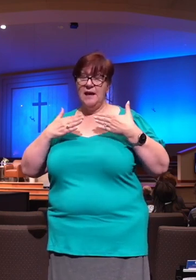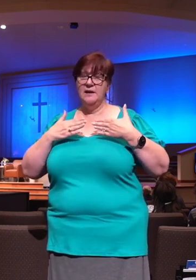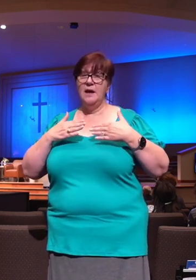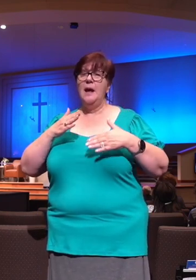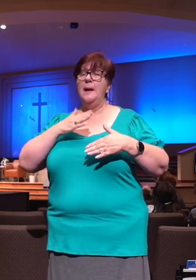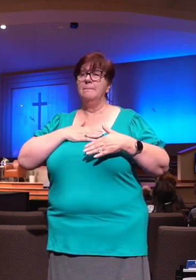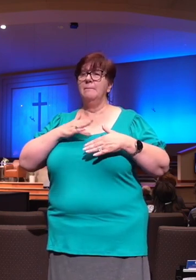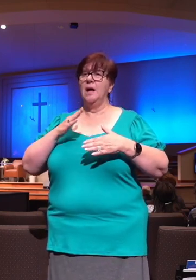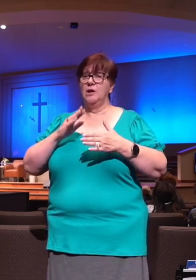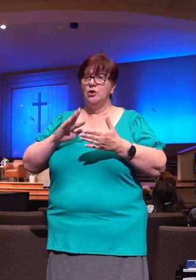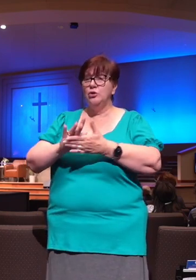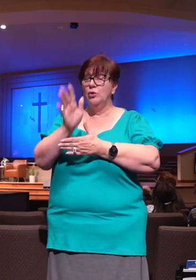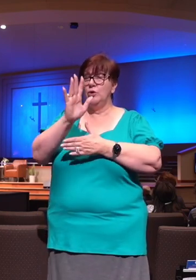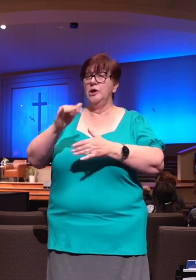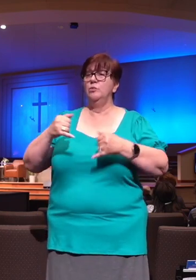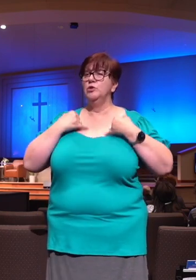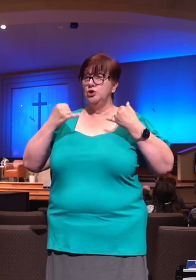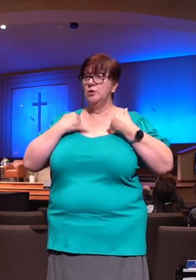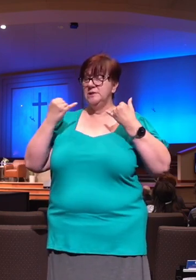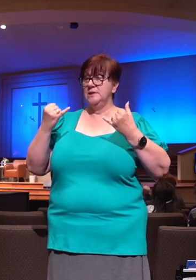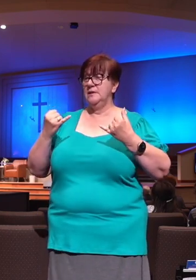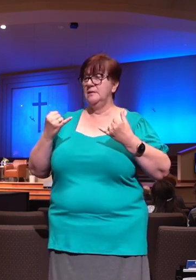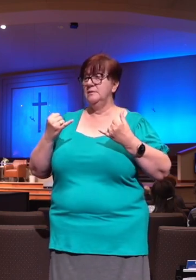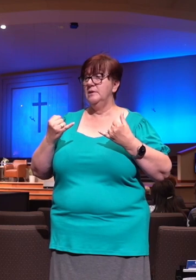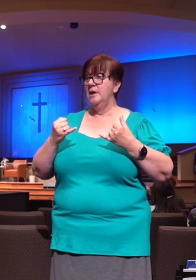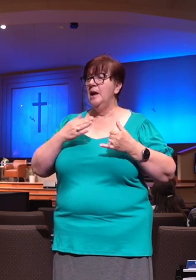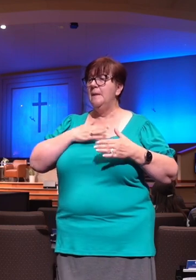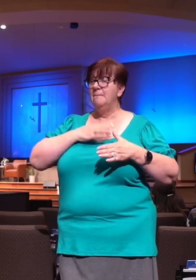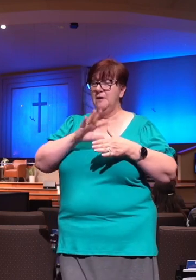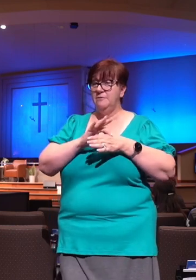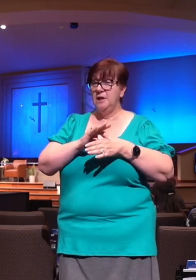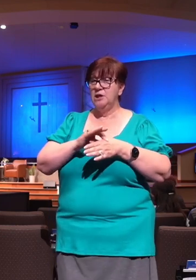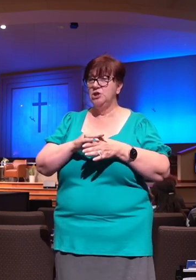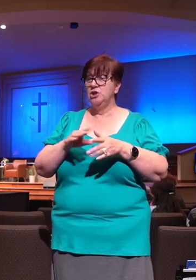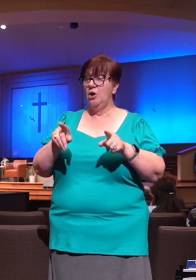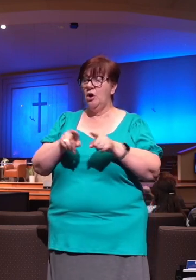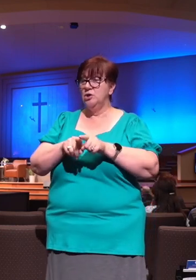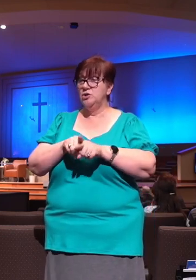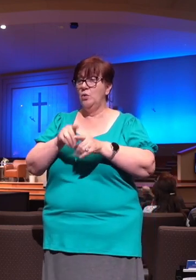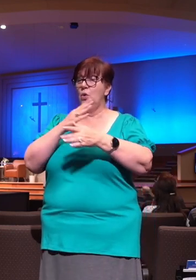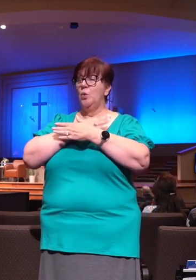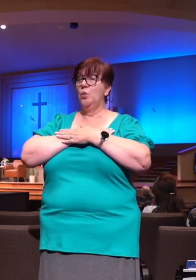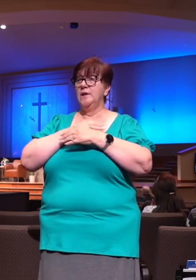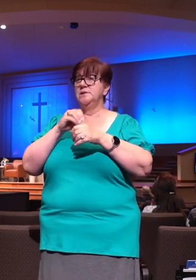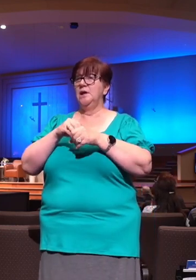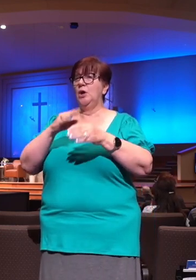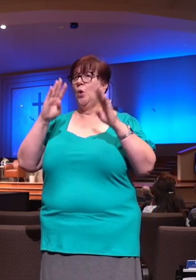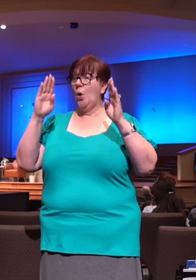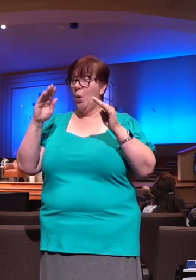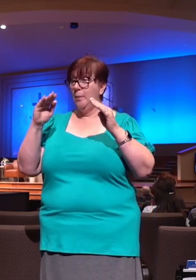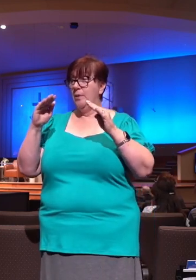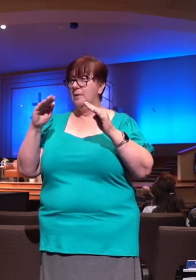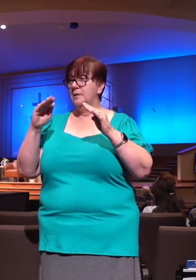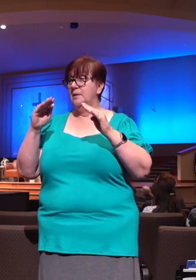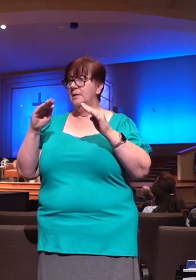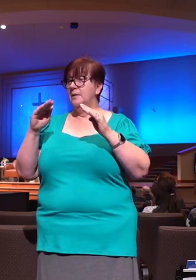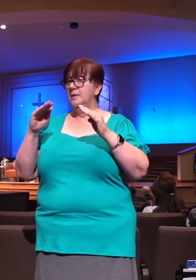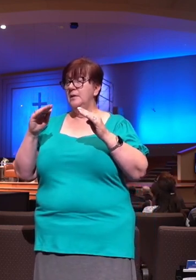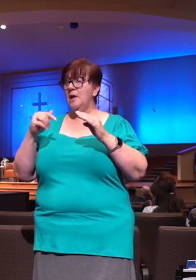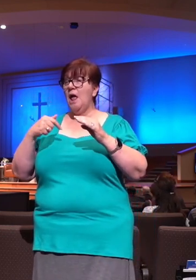Now, let's continue reading. My flesh also shall rest in hope. Now, I love this verse specifically because it